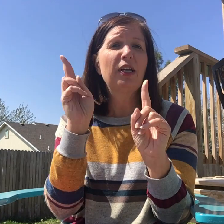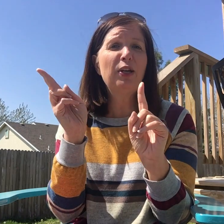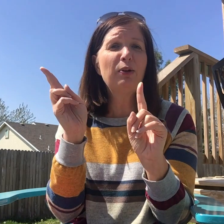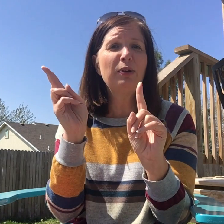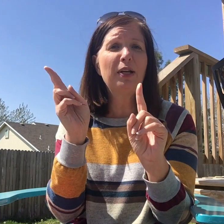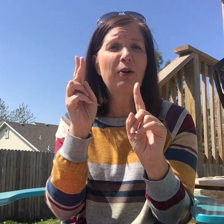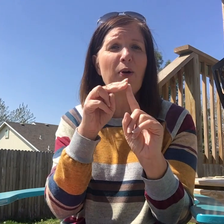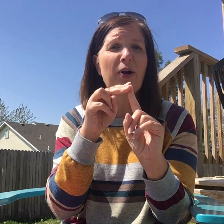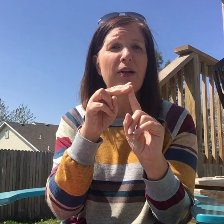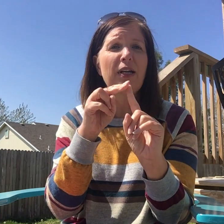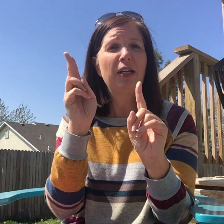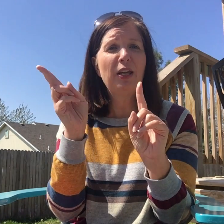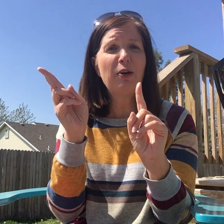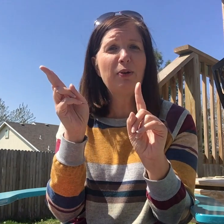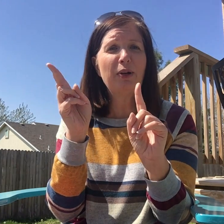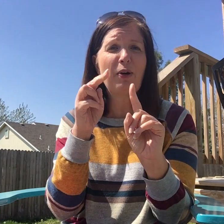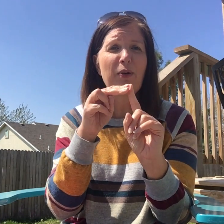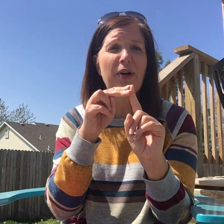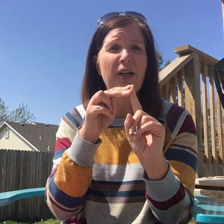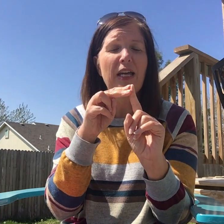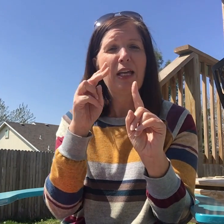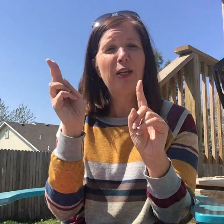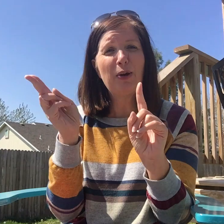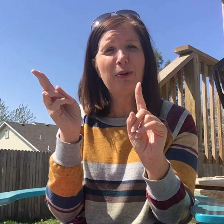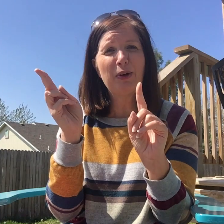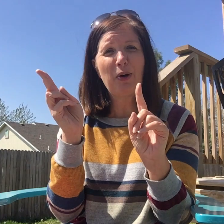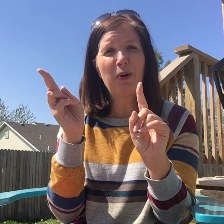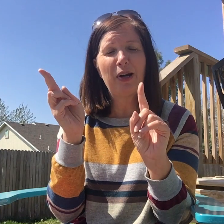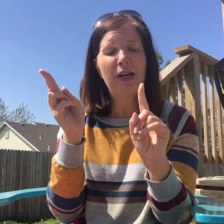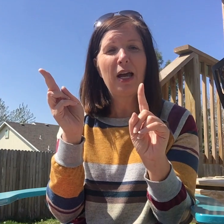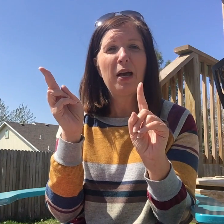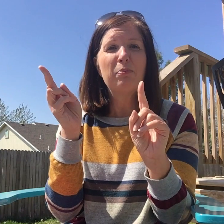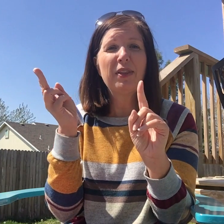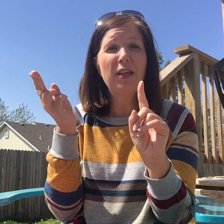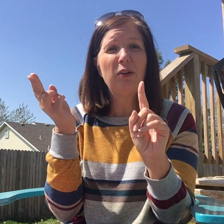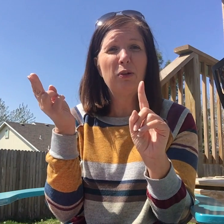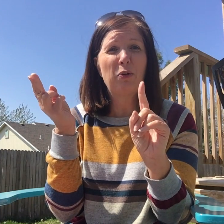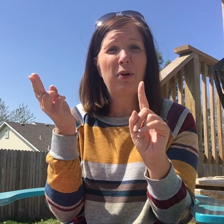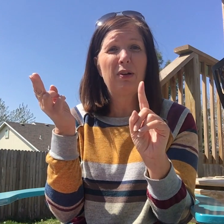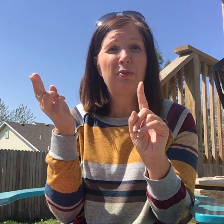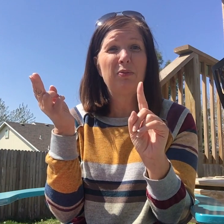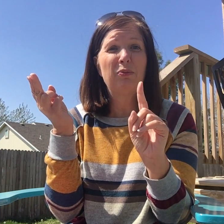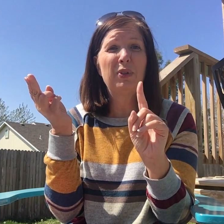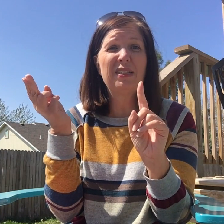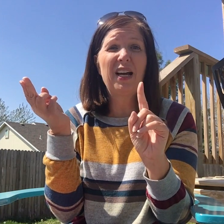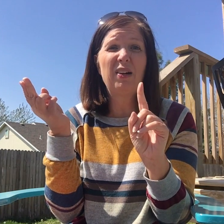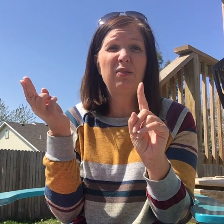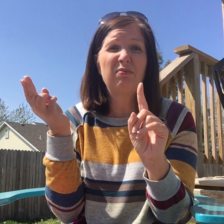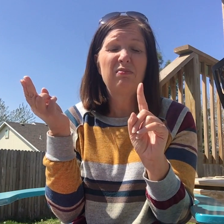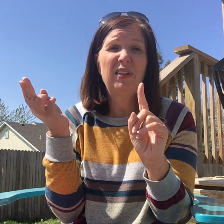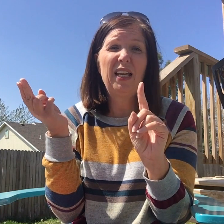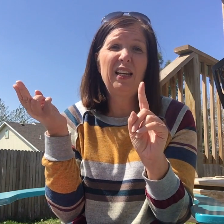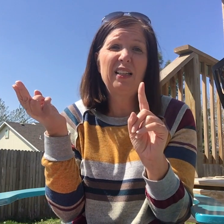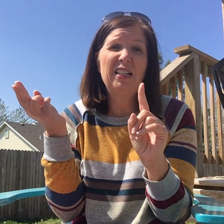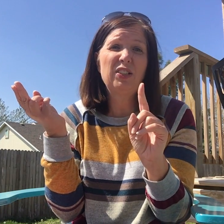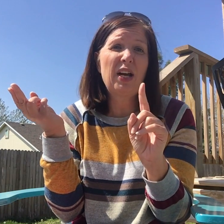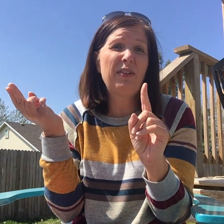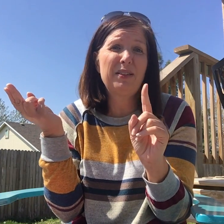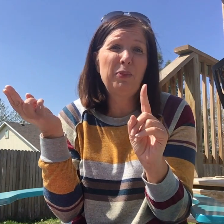unicorn unicorn unicorn but the unicorn was out eating lunch having some